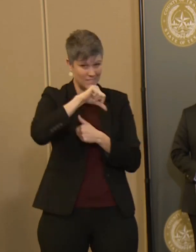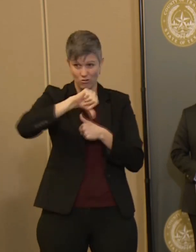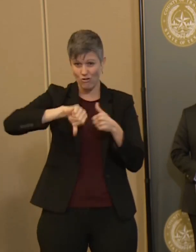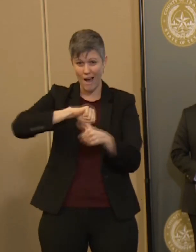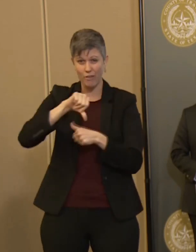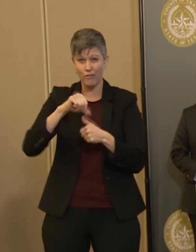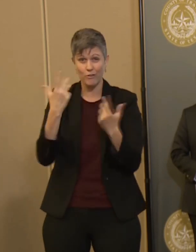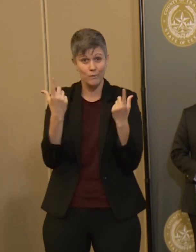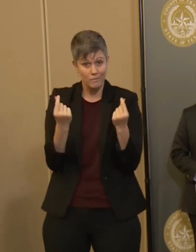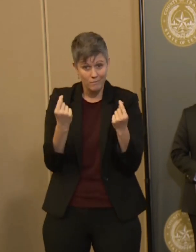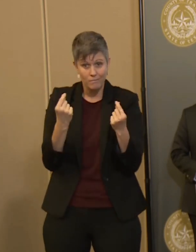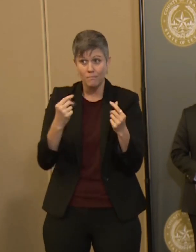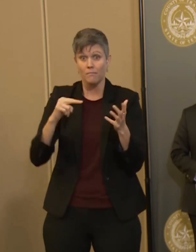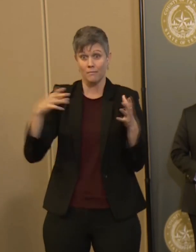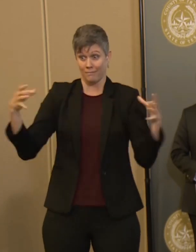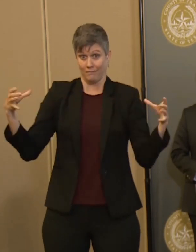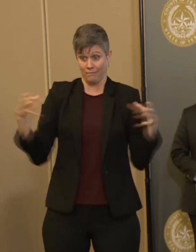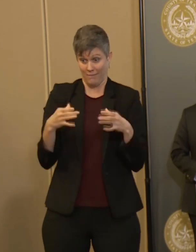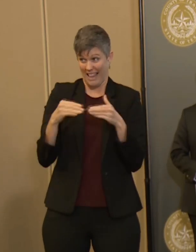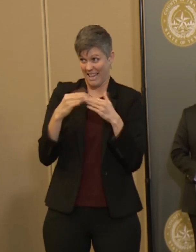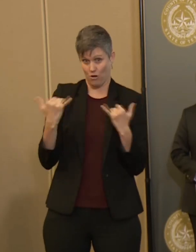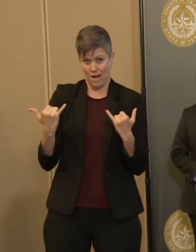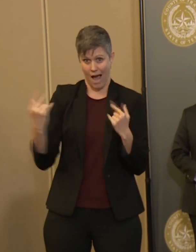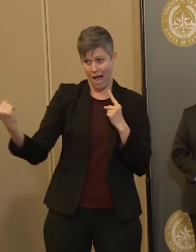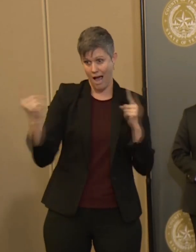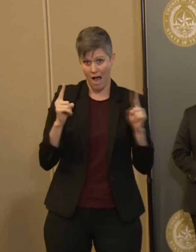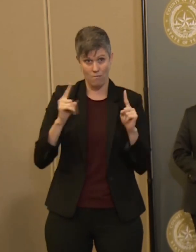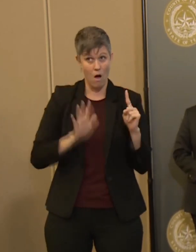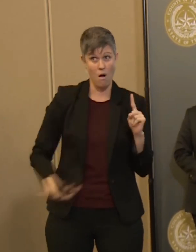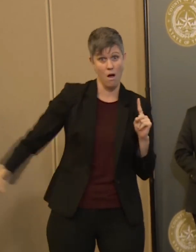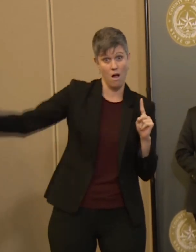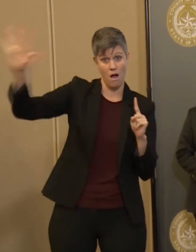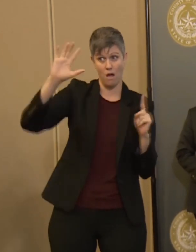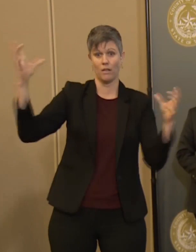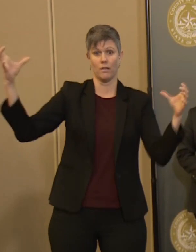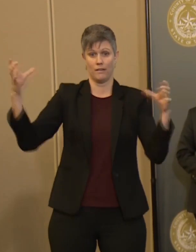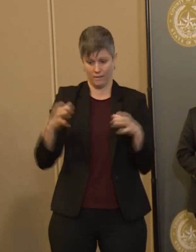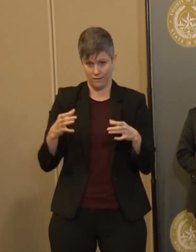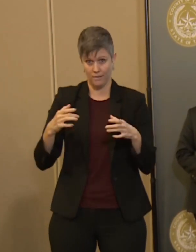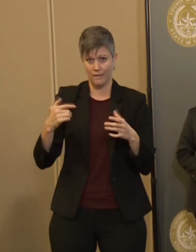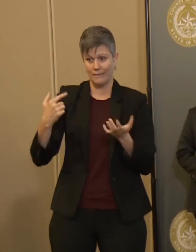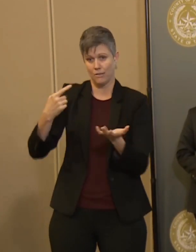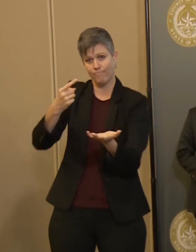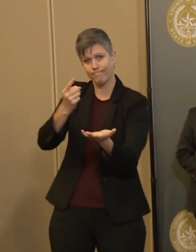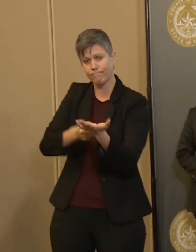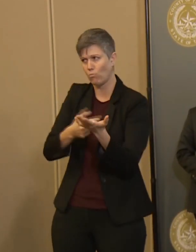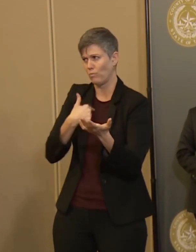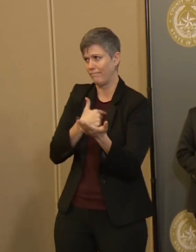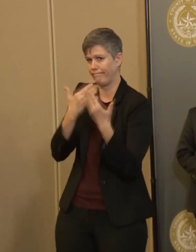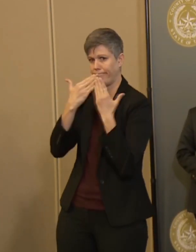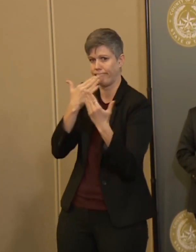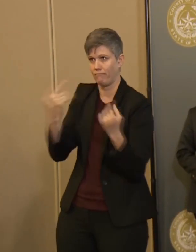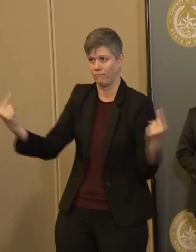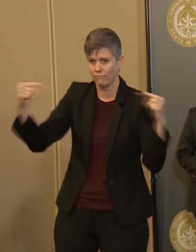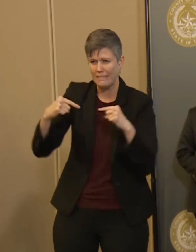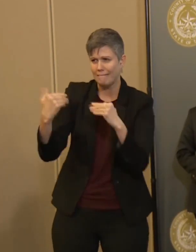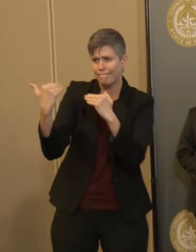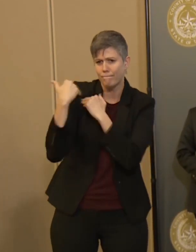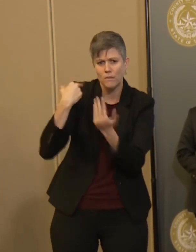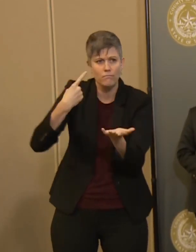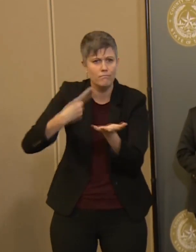of leaders from across Central Texas shows an incredible sense of responsibility to one another.